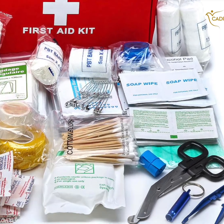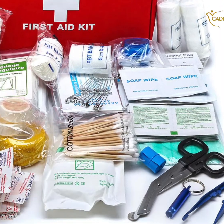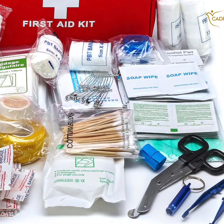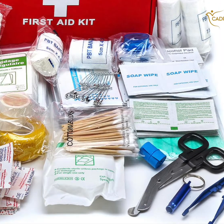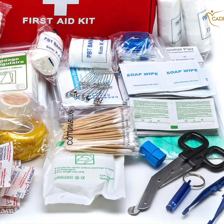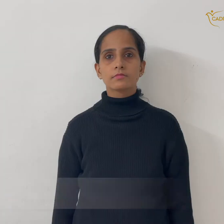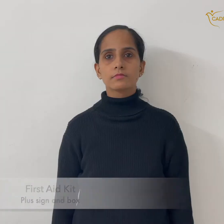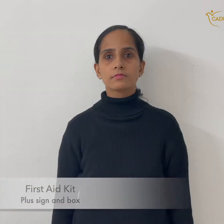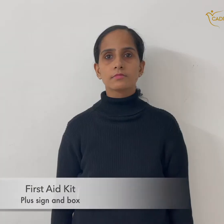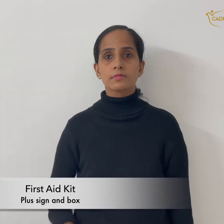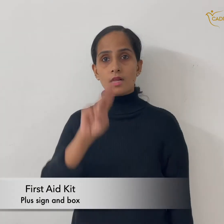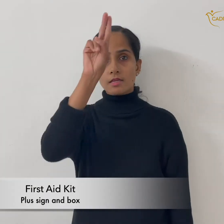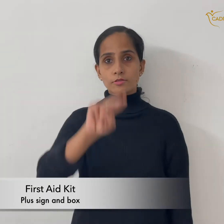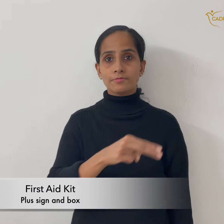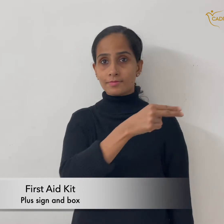first aid kit